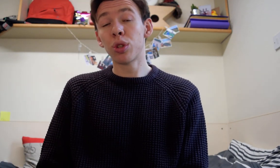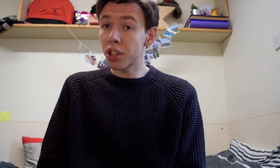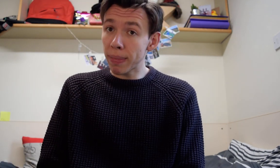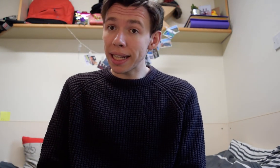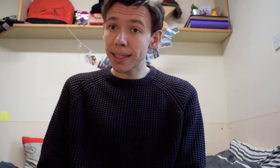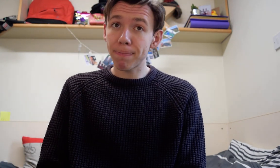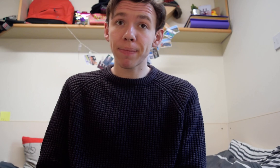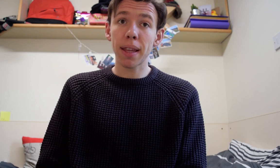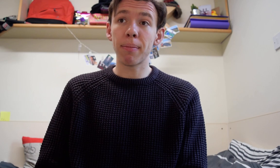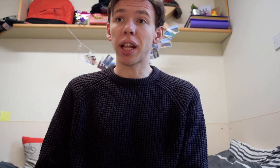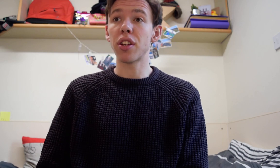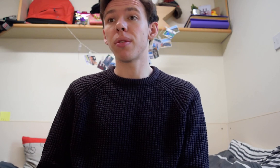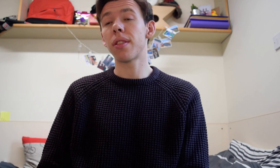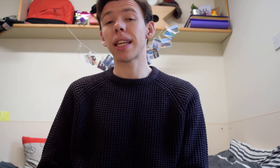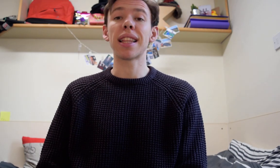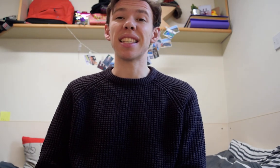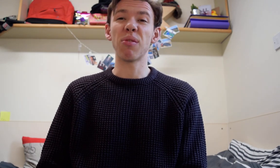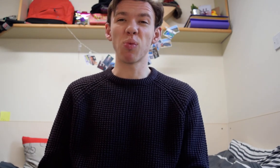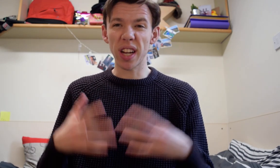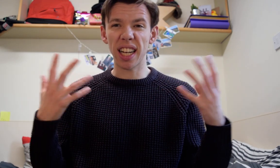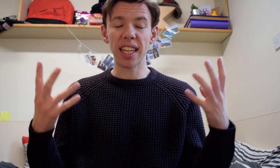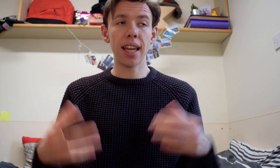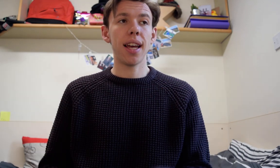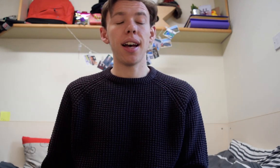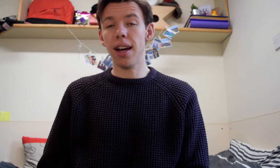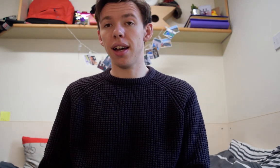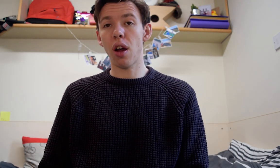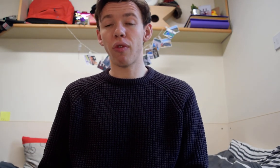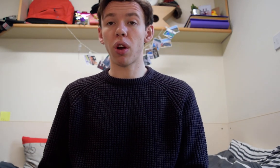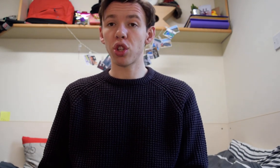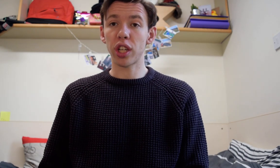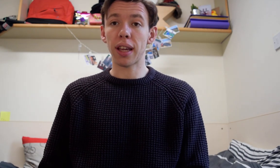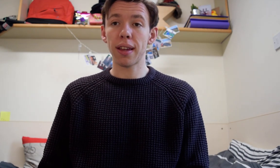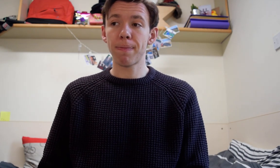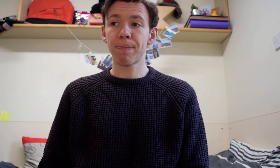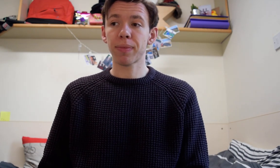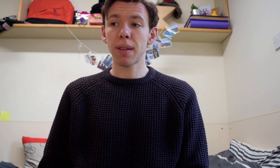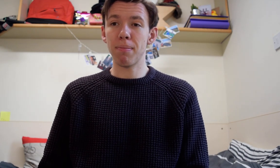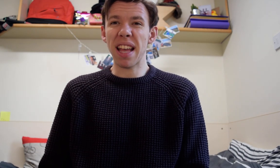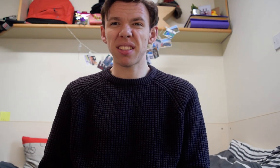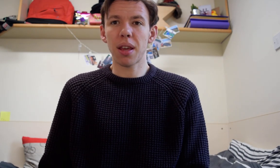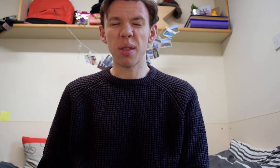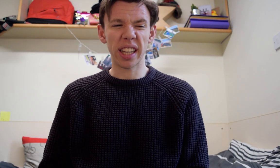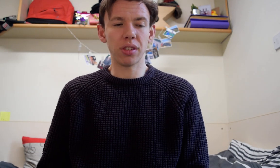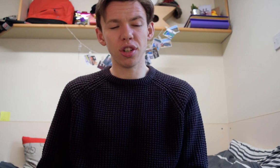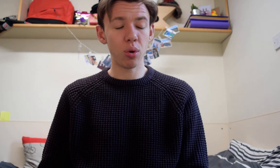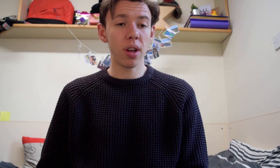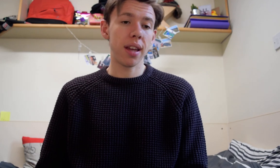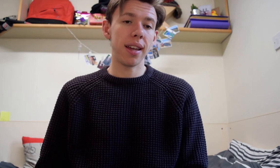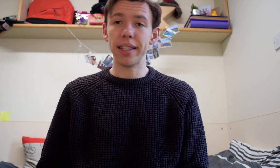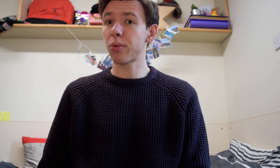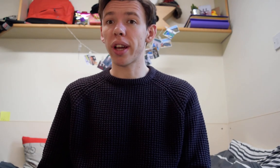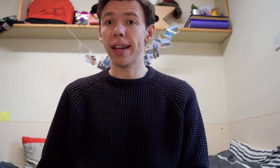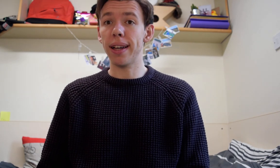just spell it but I don't think there's a really overarching best thing to do it's quite a